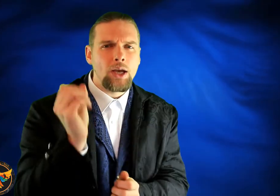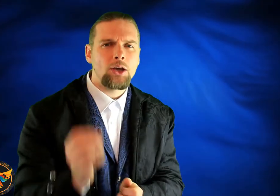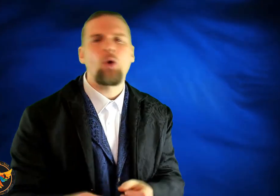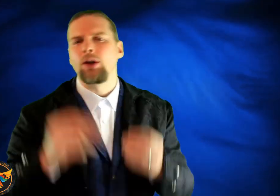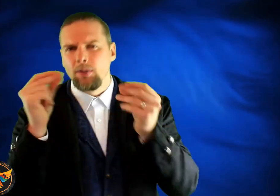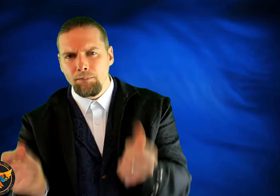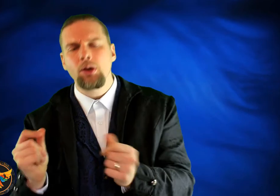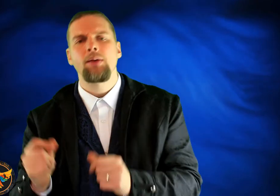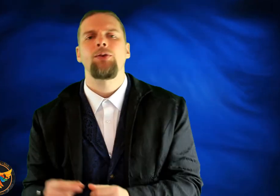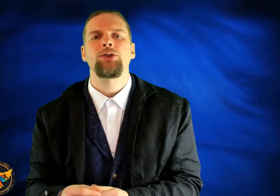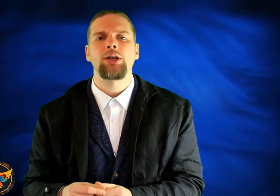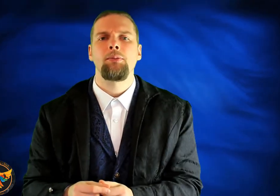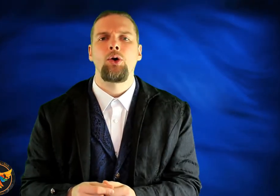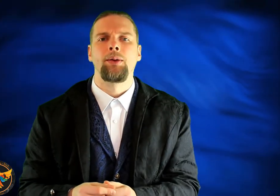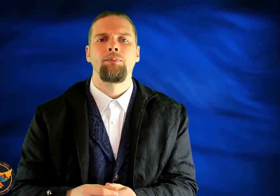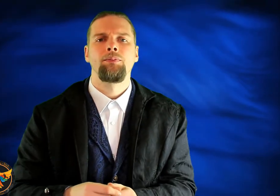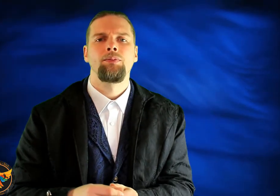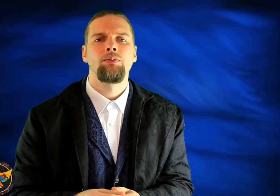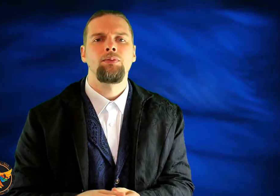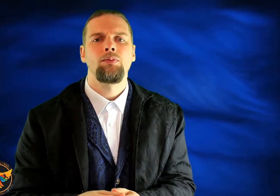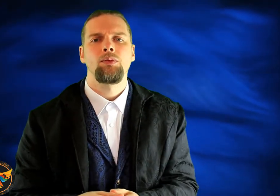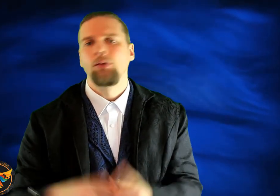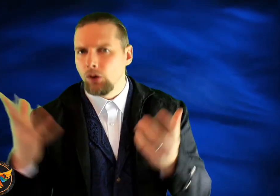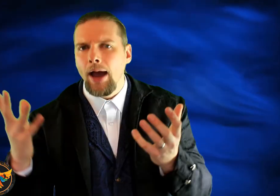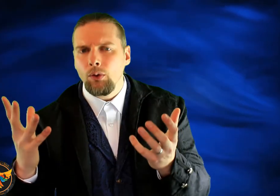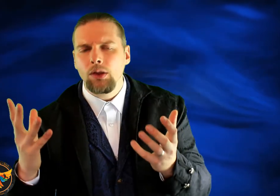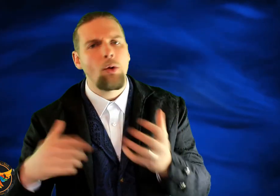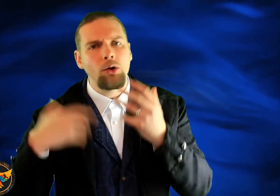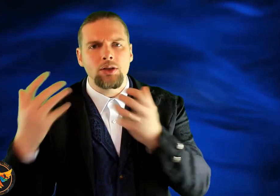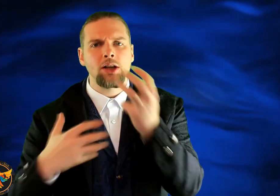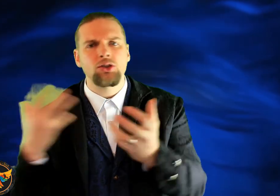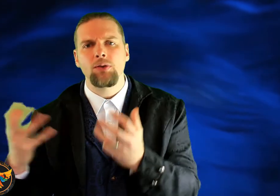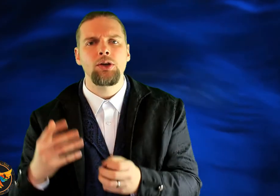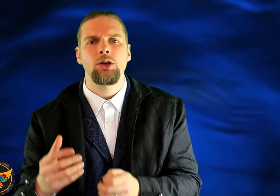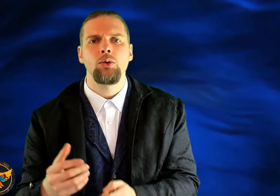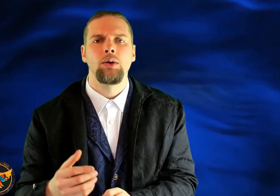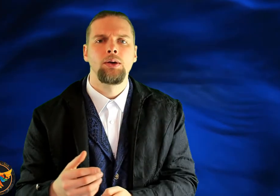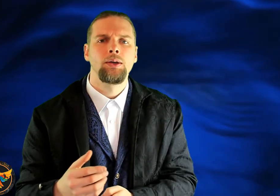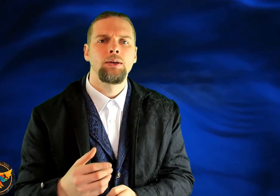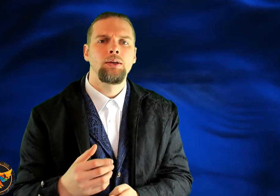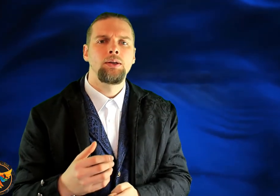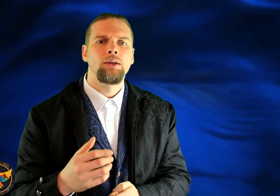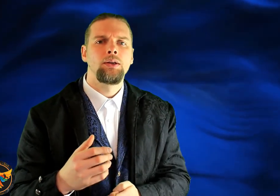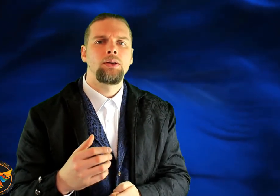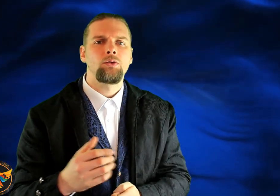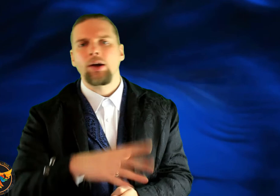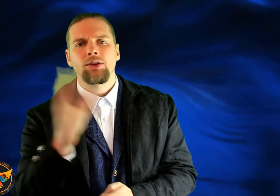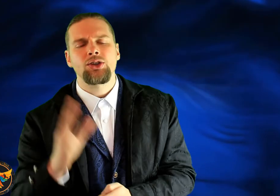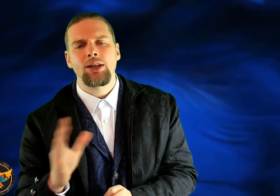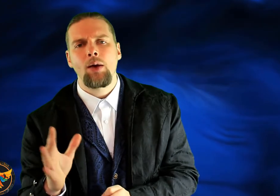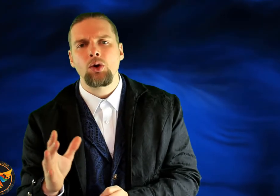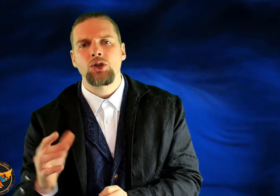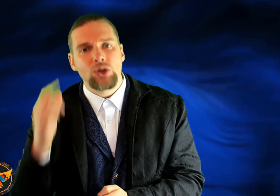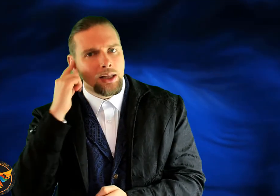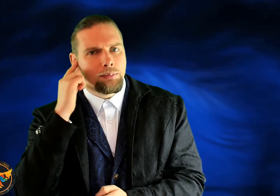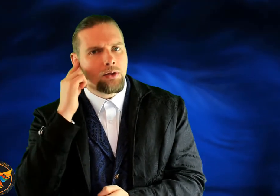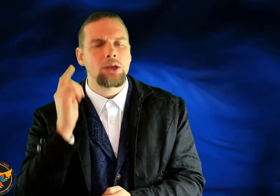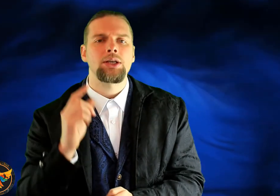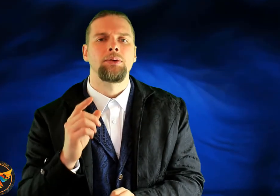get it going, you plug it in first thing in morning. You've got an hour in the morning. There a lot of stuff you can do. Rather than sitting there watching telly, plug this in.